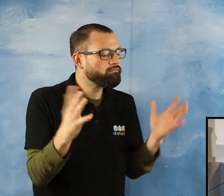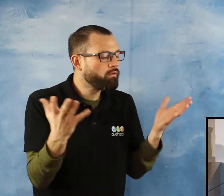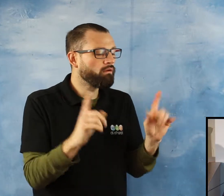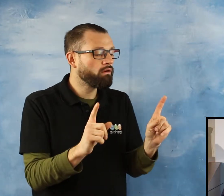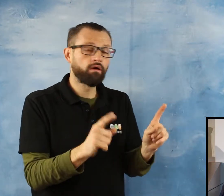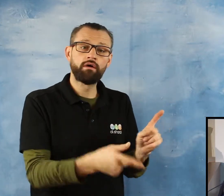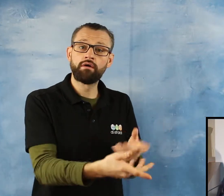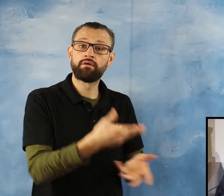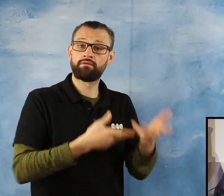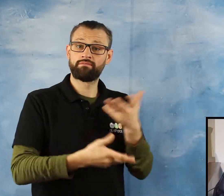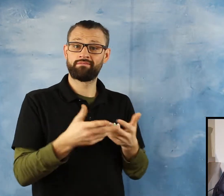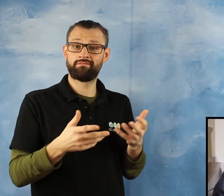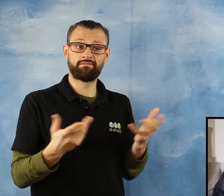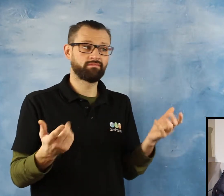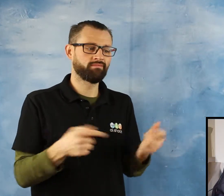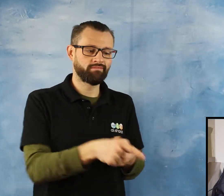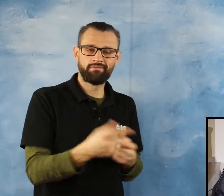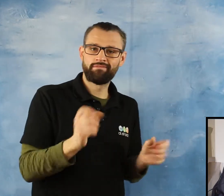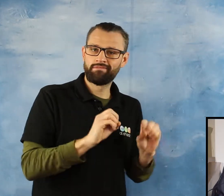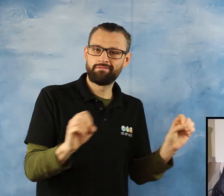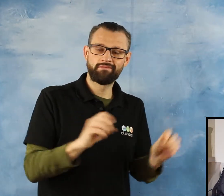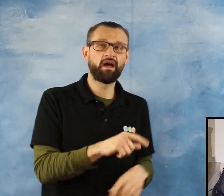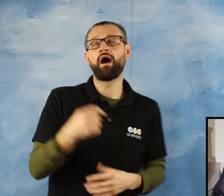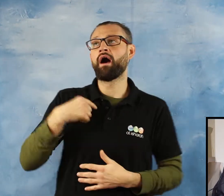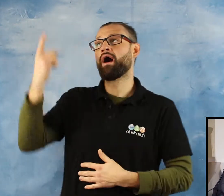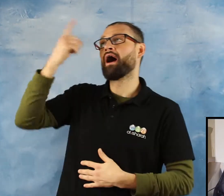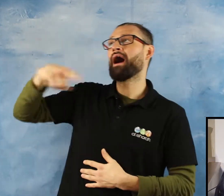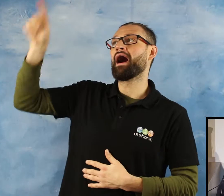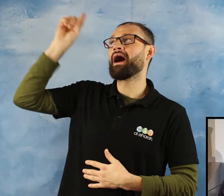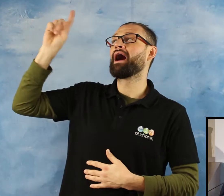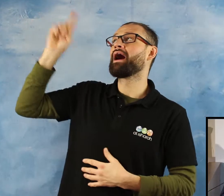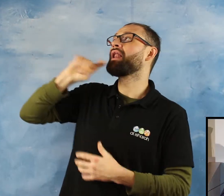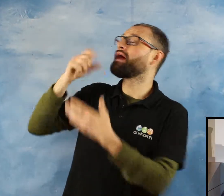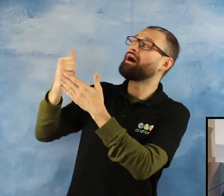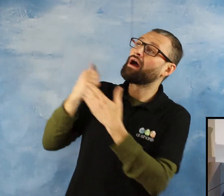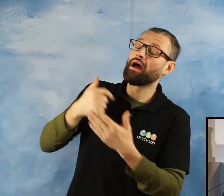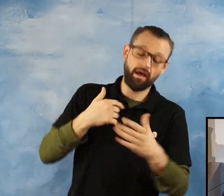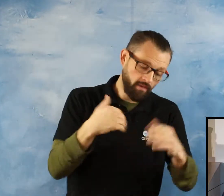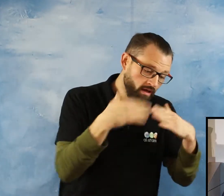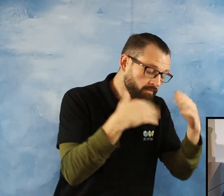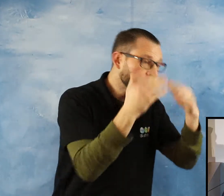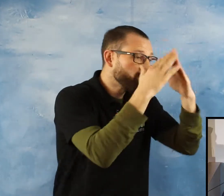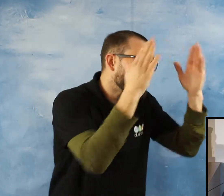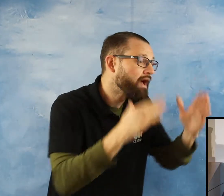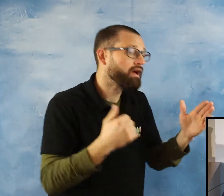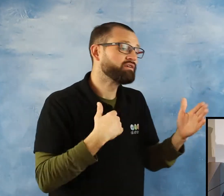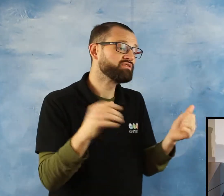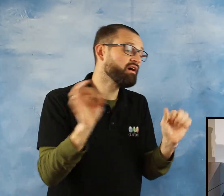was planning to build my house, I could not complete it. None will be saying that. They will be only regretting.